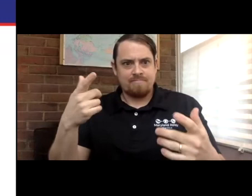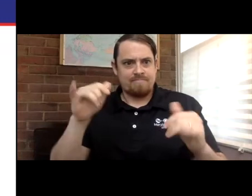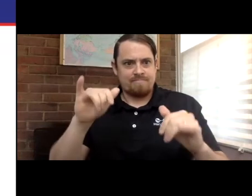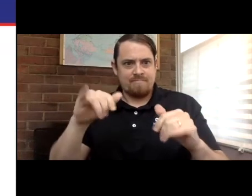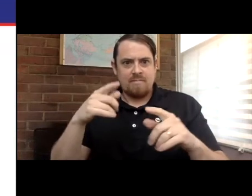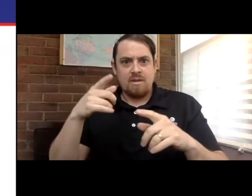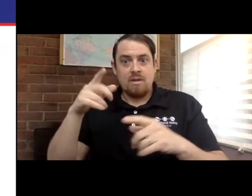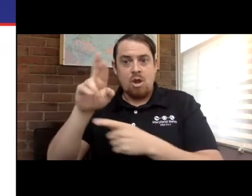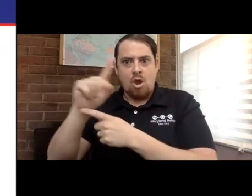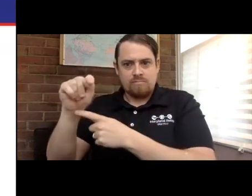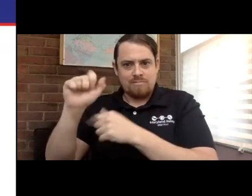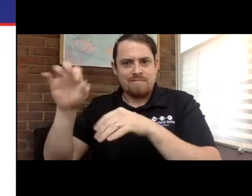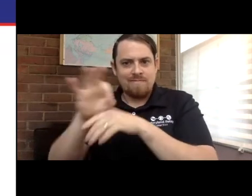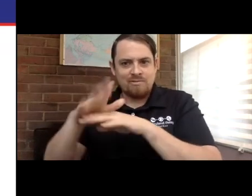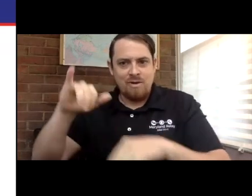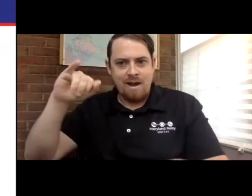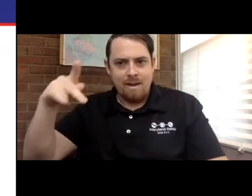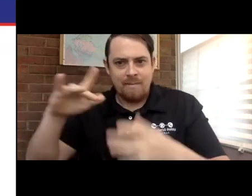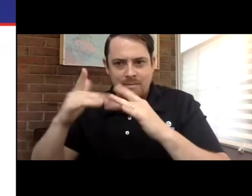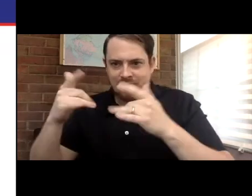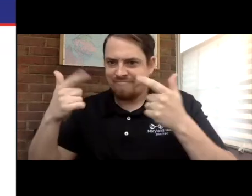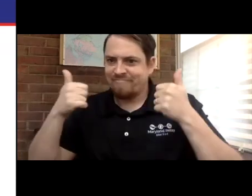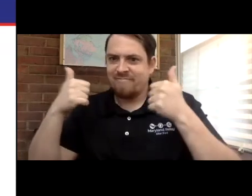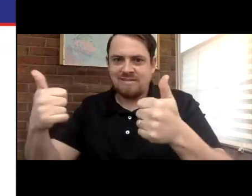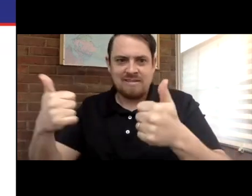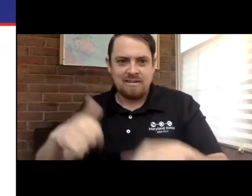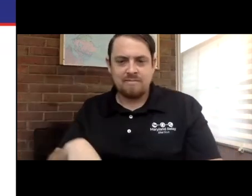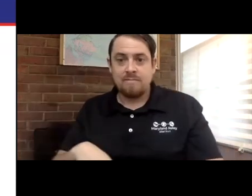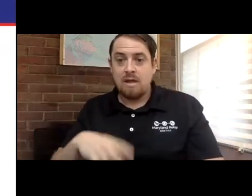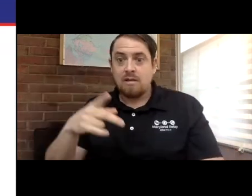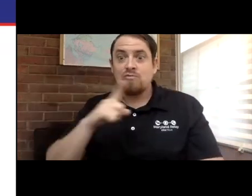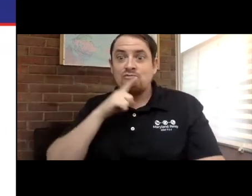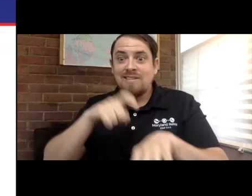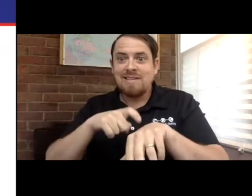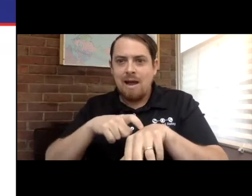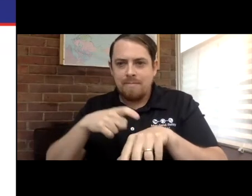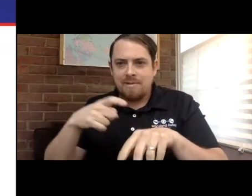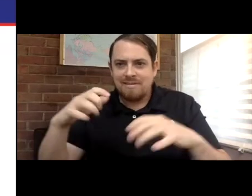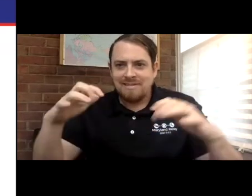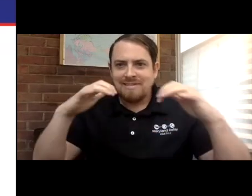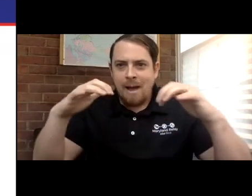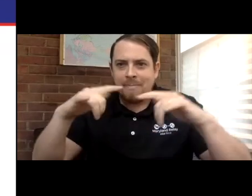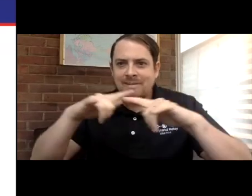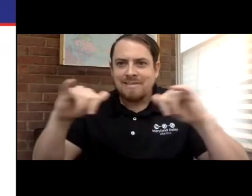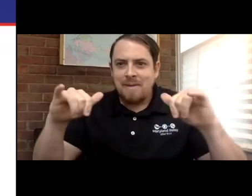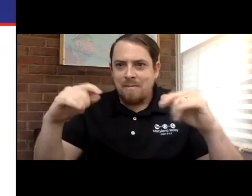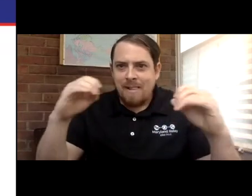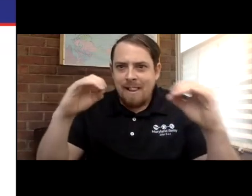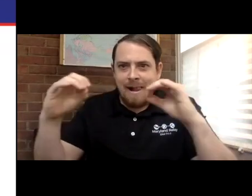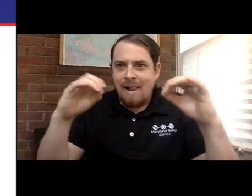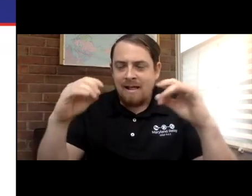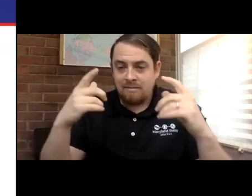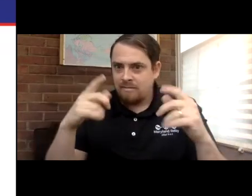between RTT technology and TTY technology. As we mentioned before, it functions on an IP-based platform.